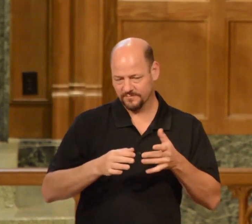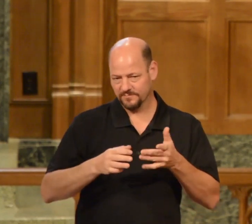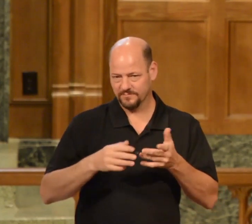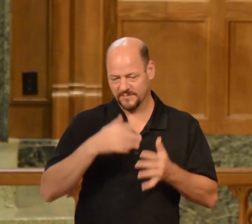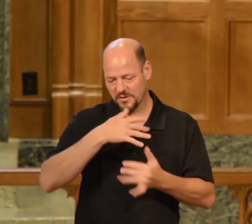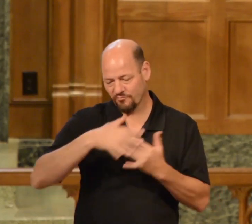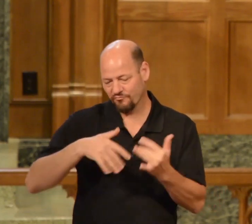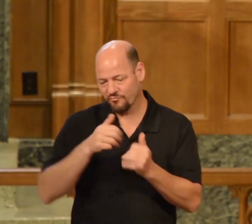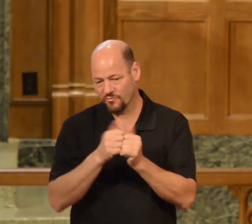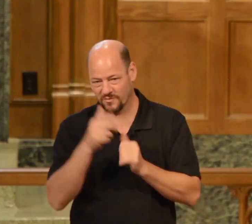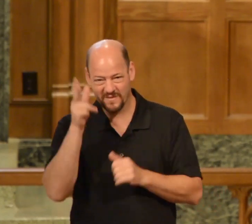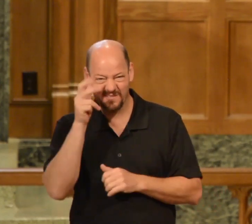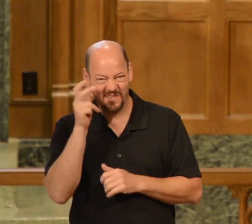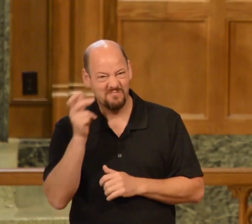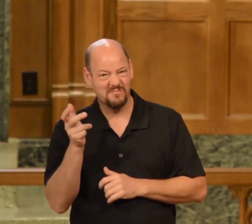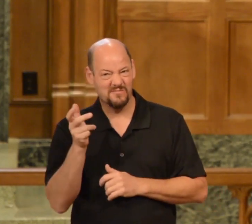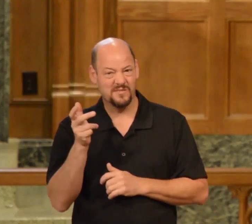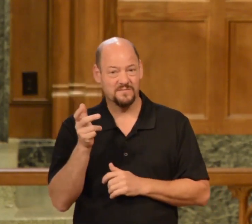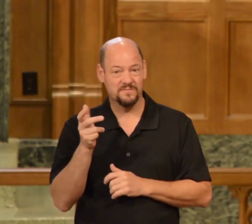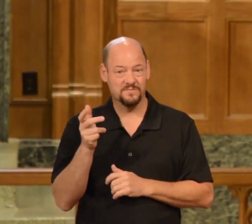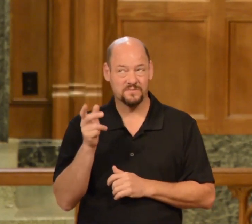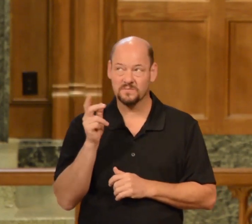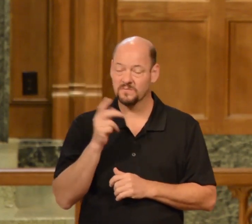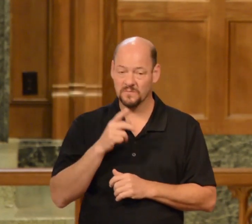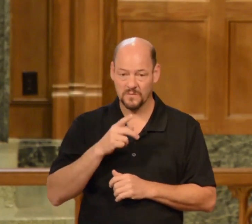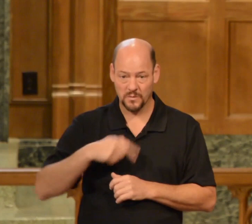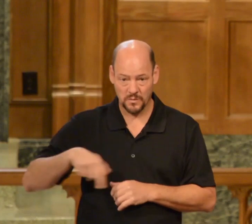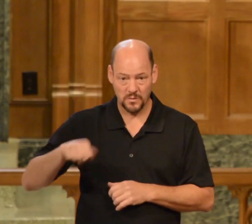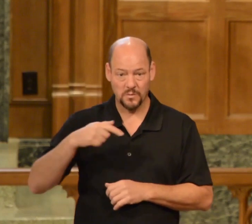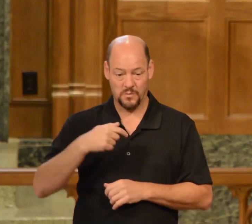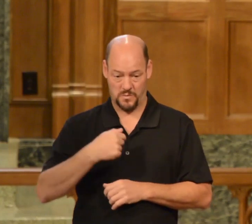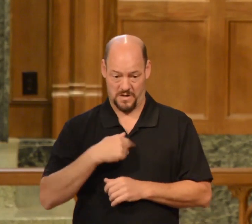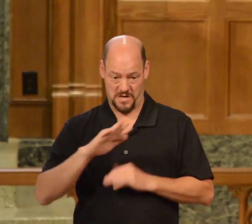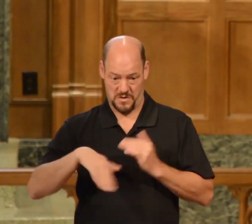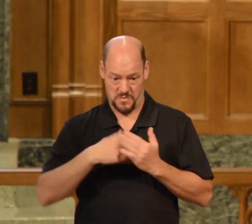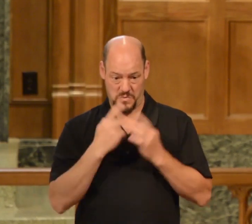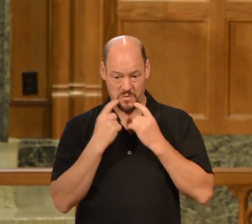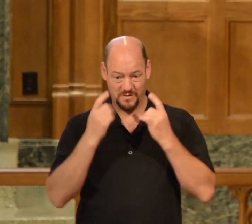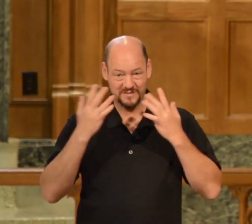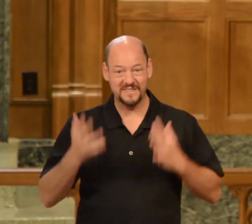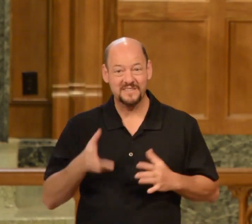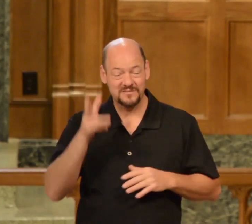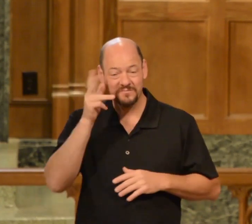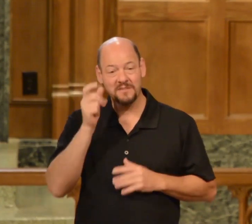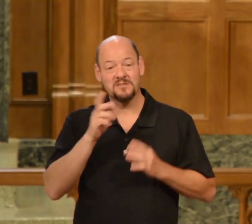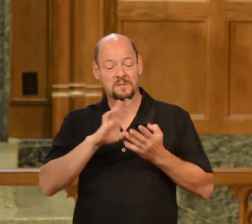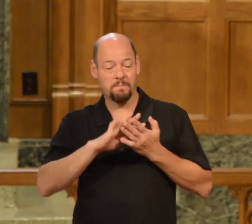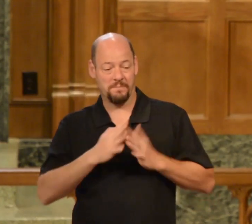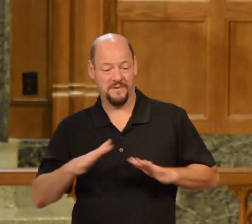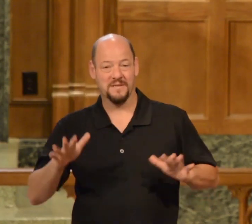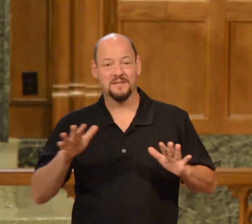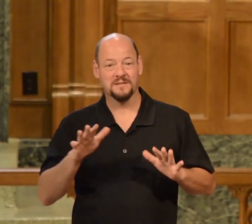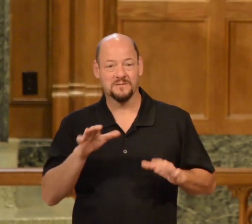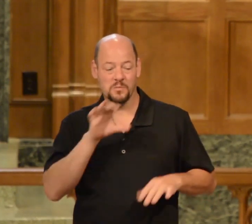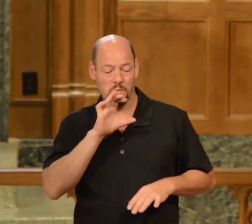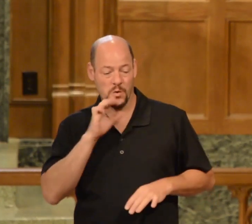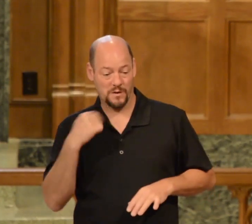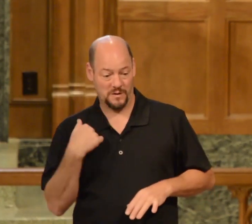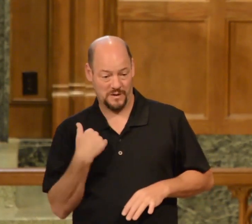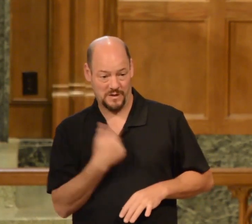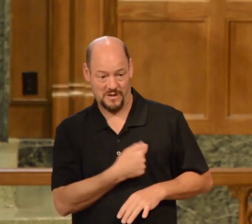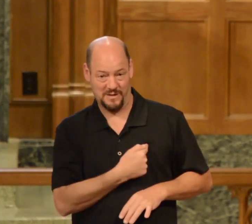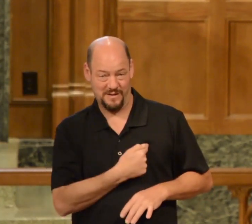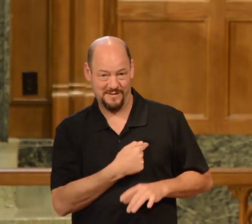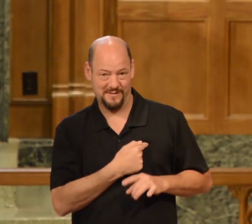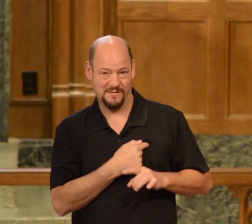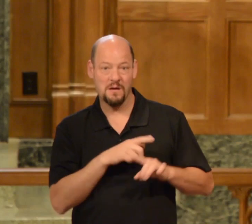you and I and all sinners. But when Jesus comes, the stronger man, he binds the devil so that he can loot